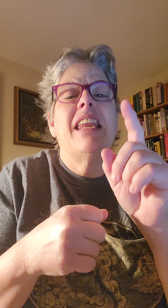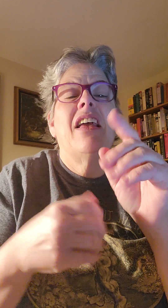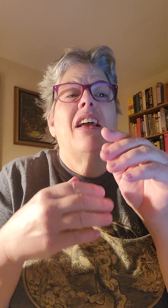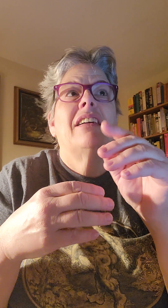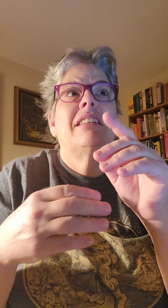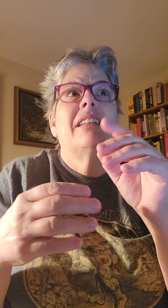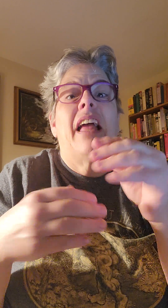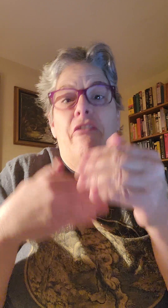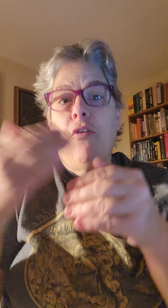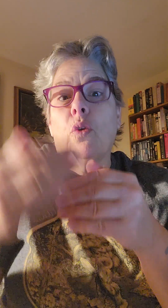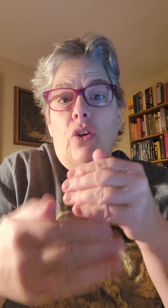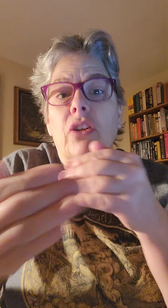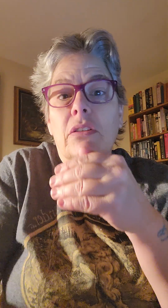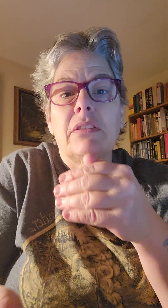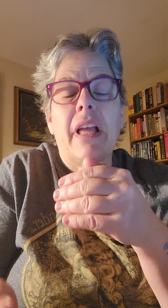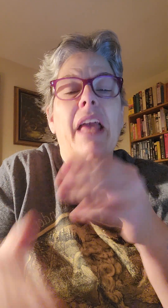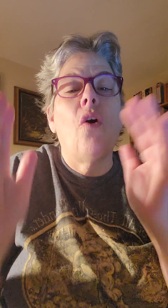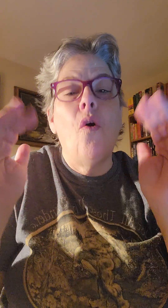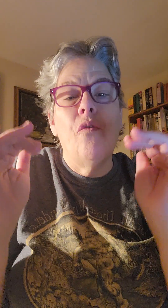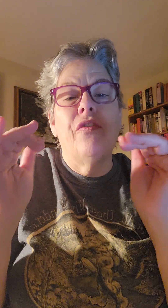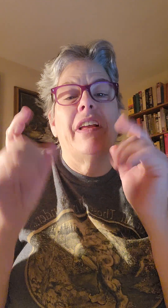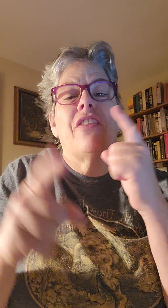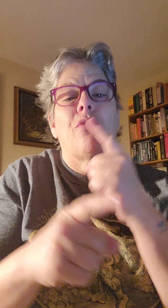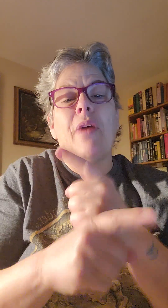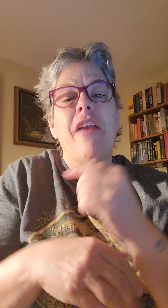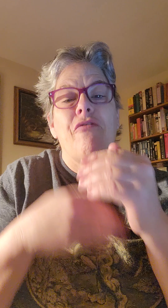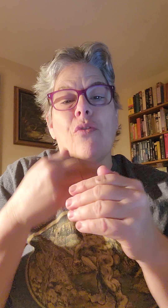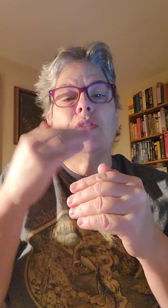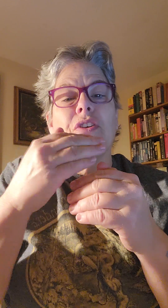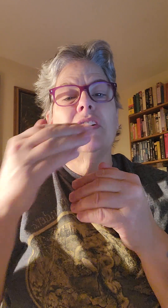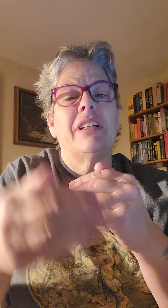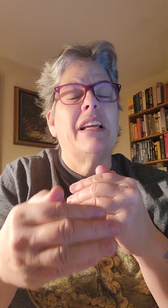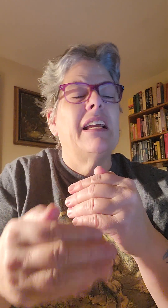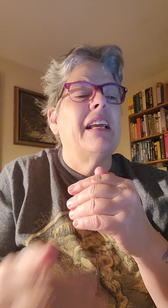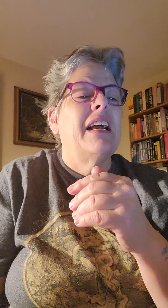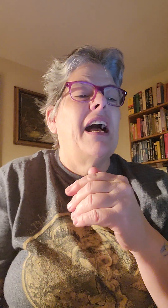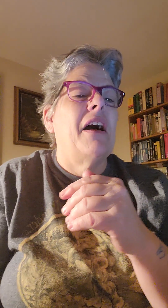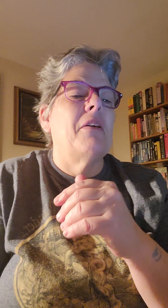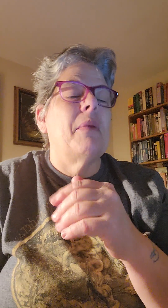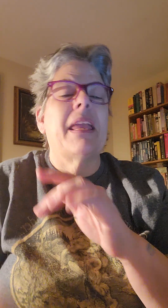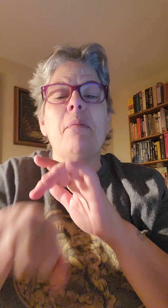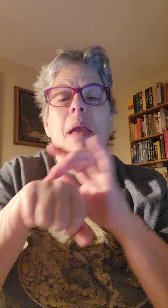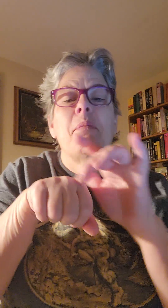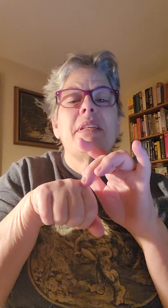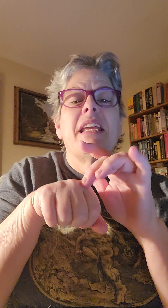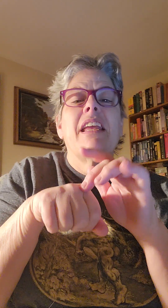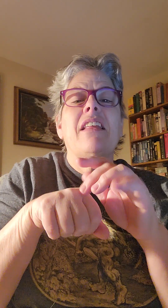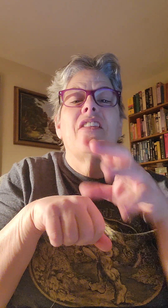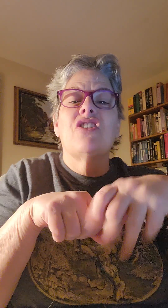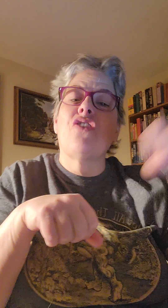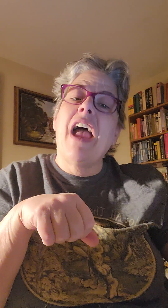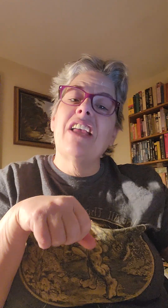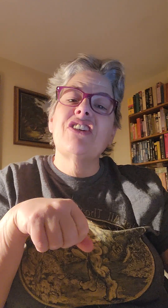a folder and hopefully the right folder. Um, I keep emptying the trash